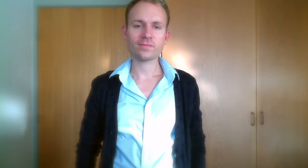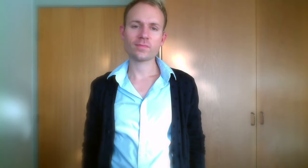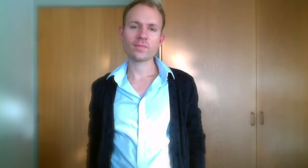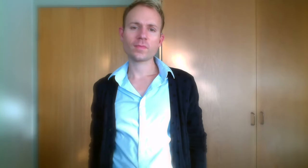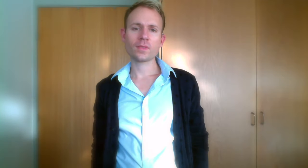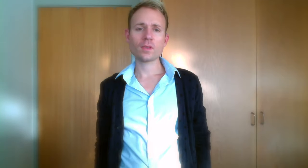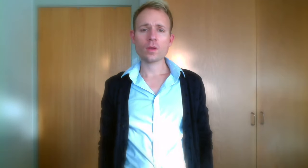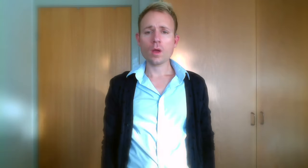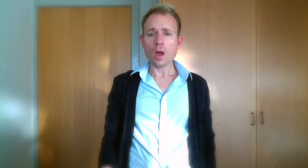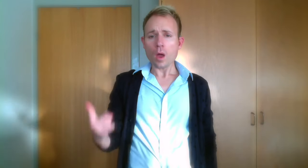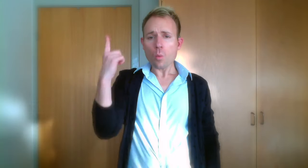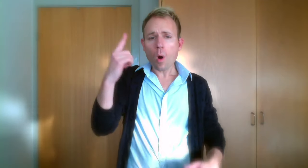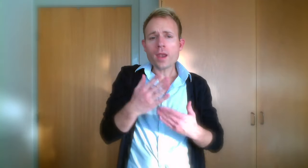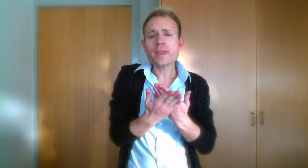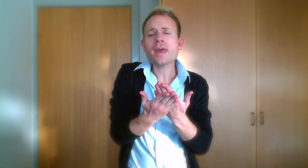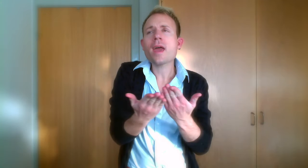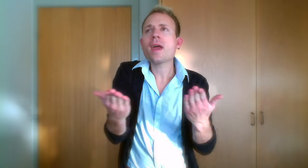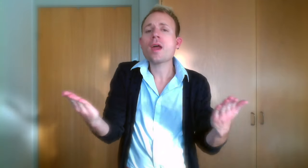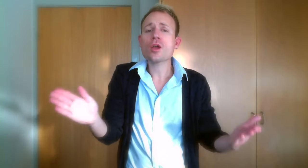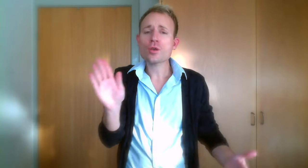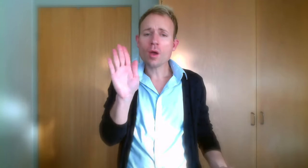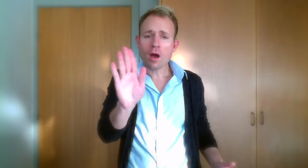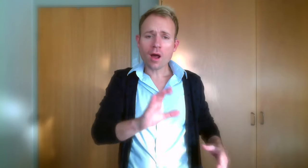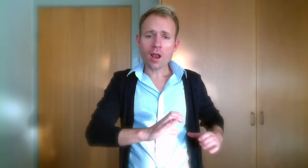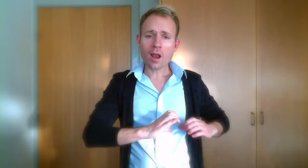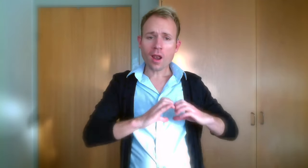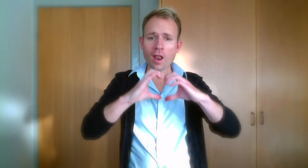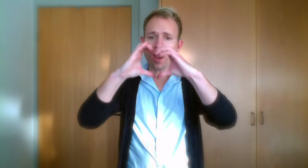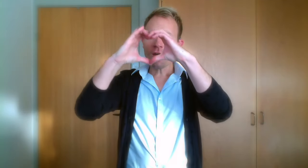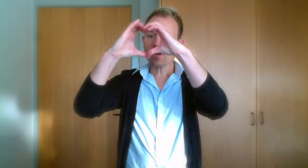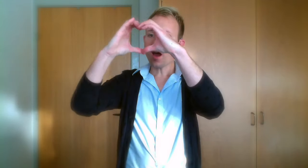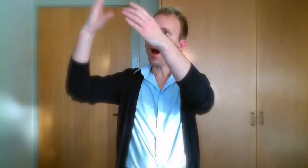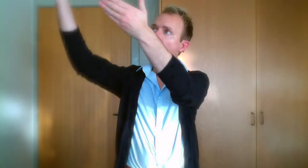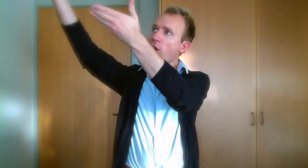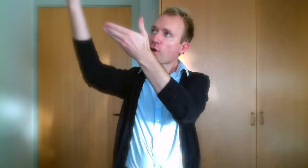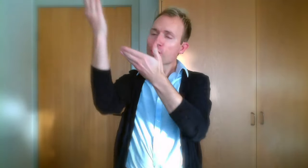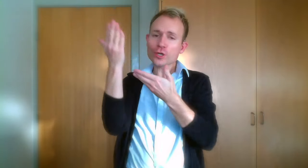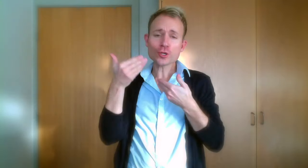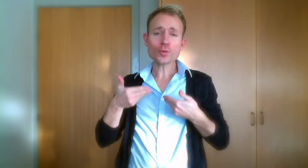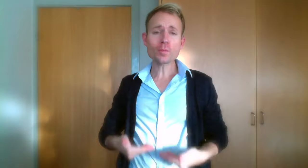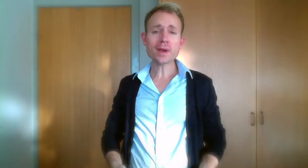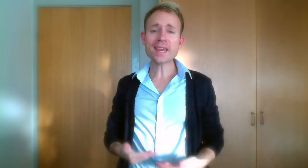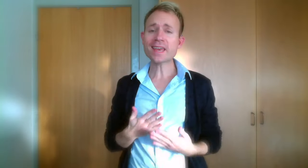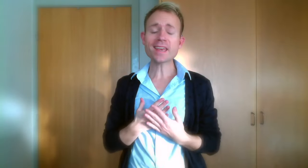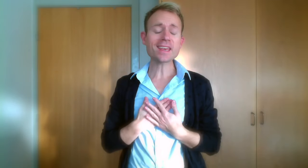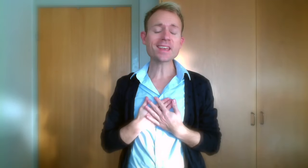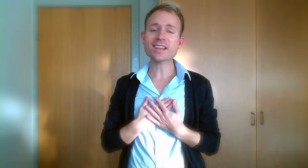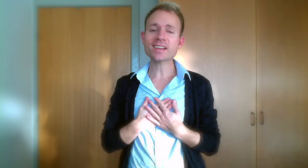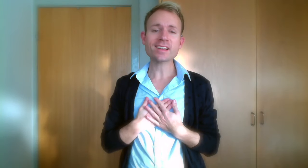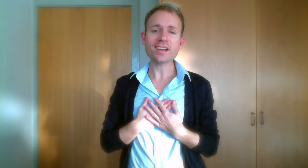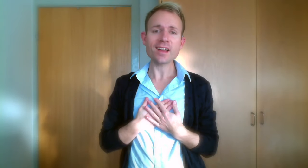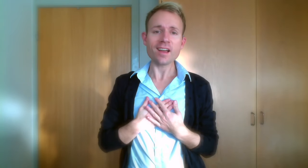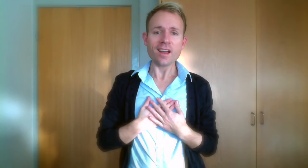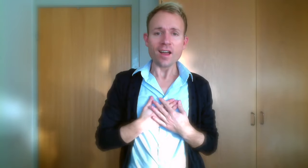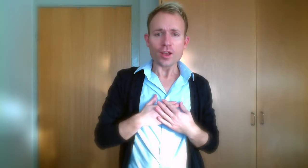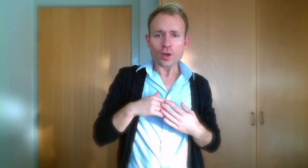And one day your love came down to me And it turned